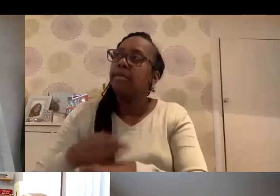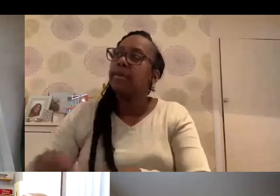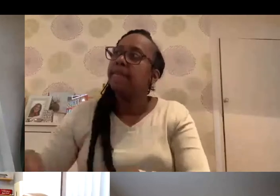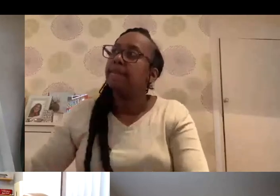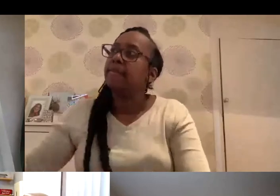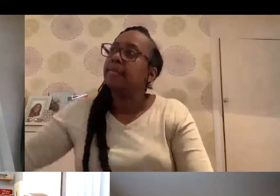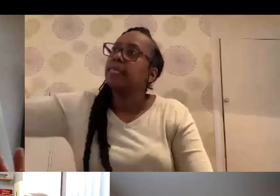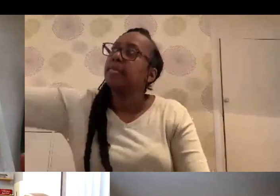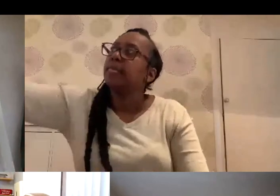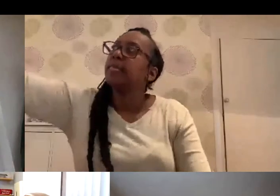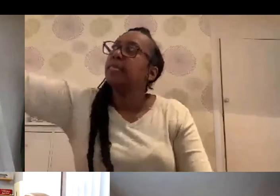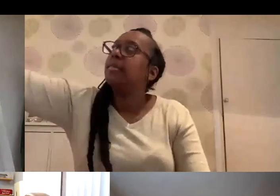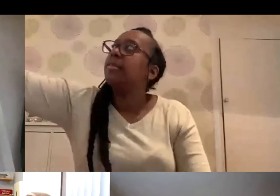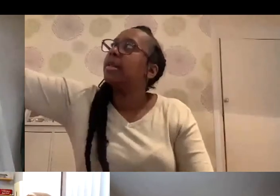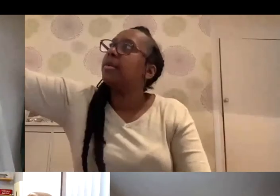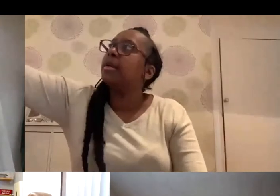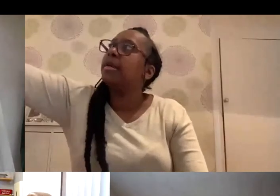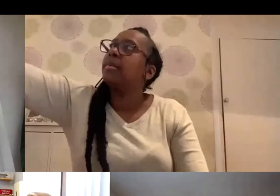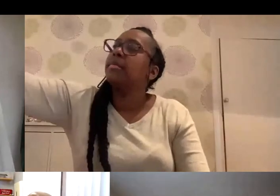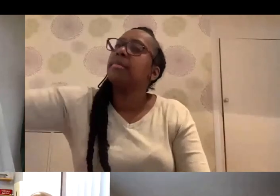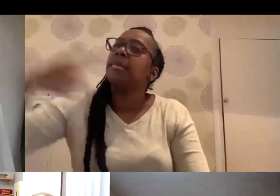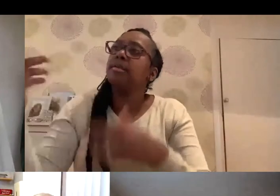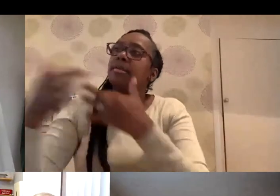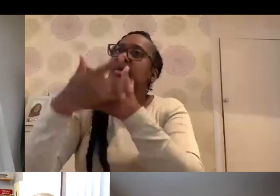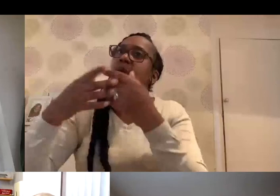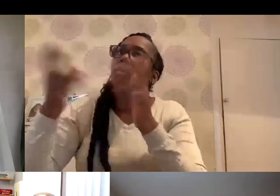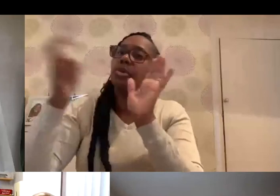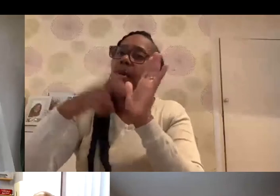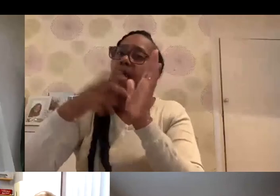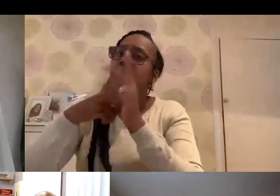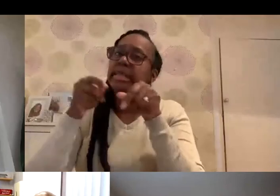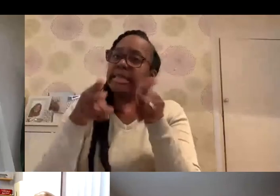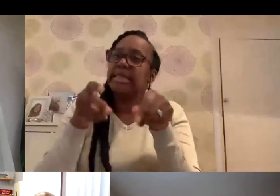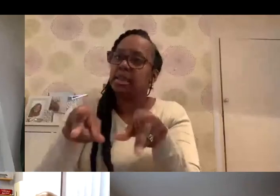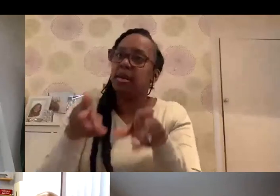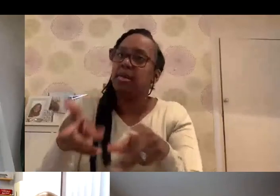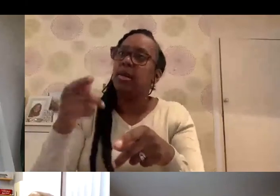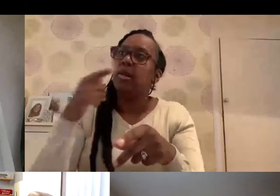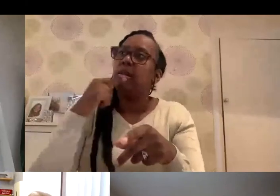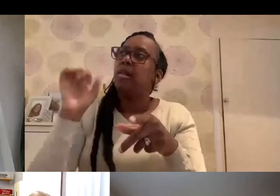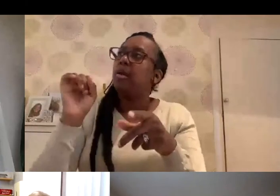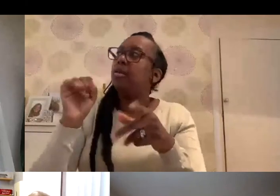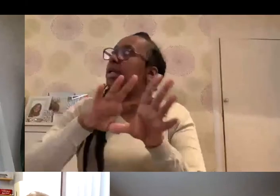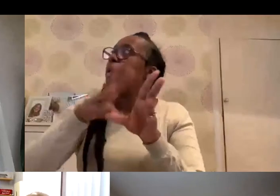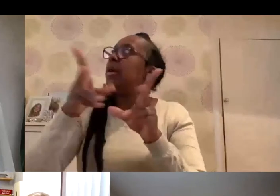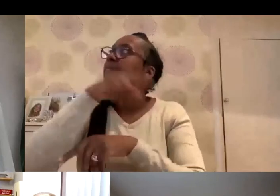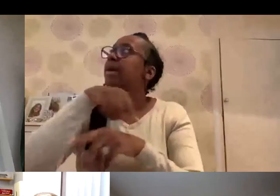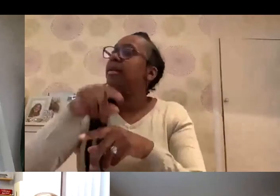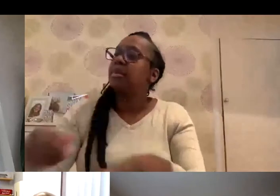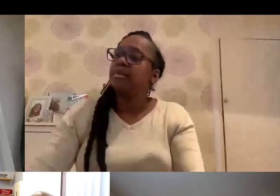up until next Monday, we've got, there are loads of appointments in the system, lots of appointments available in the system,